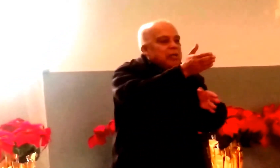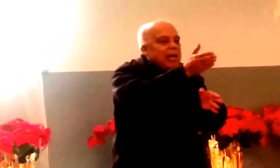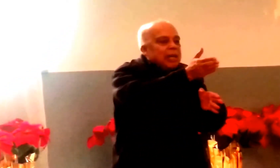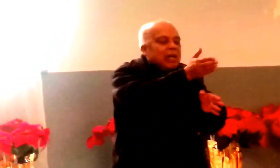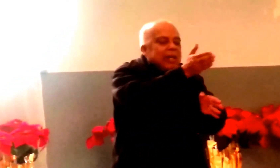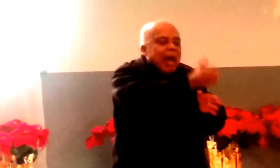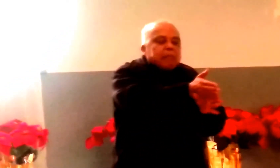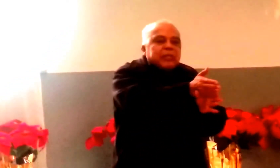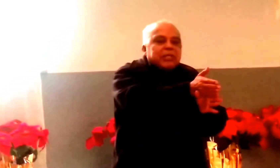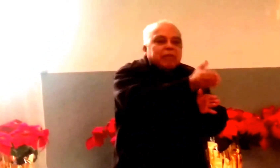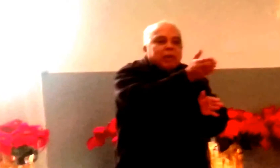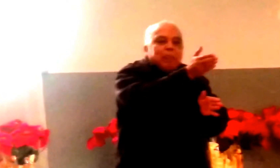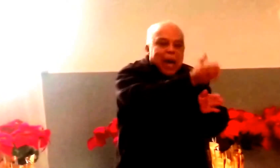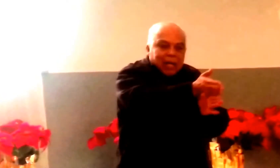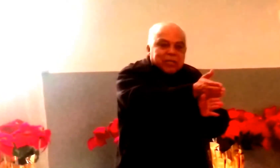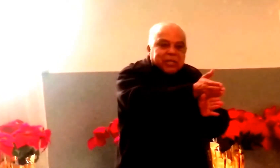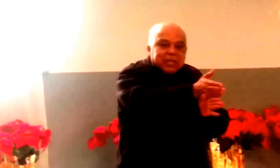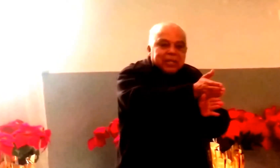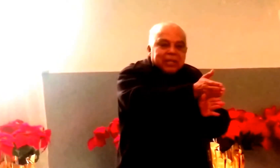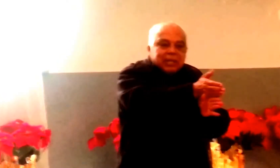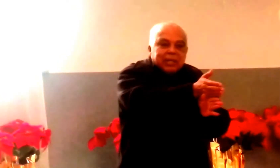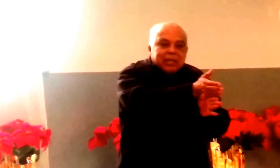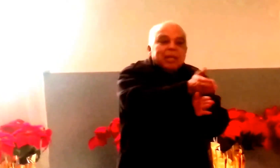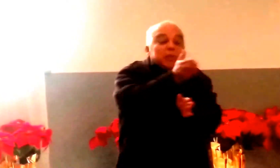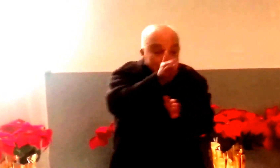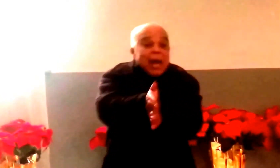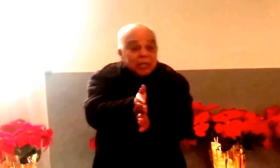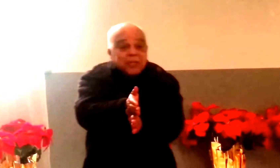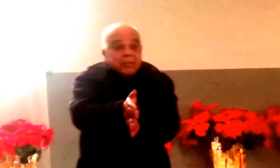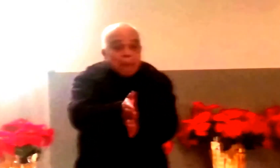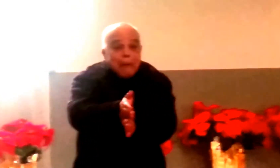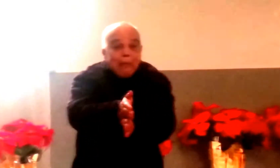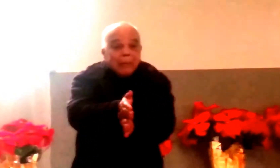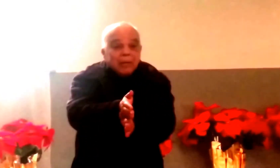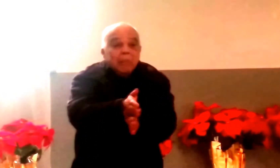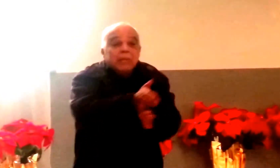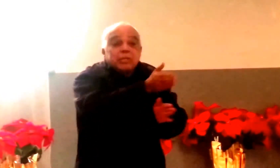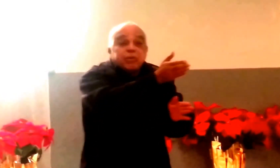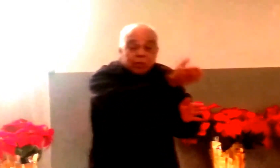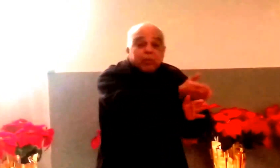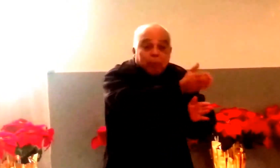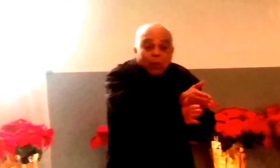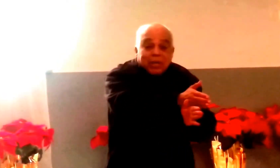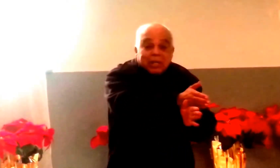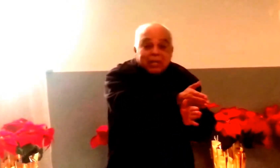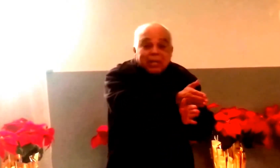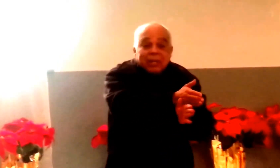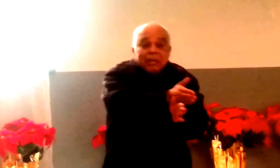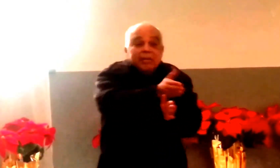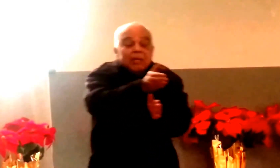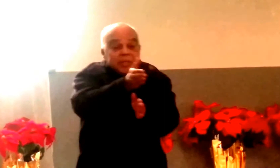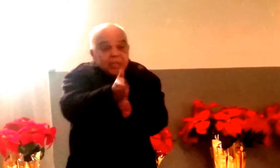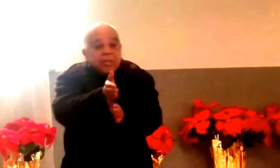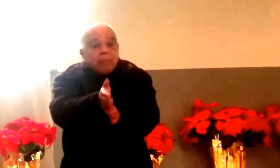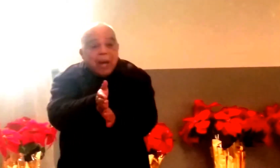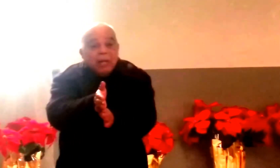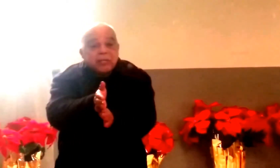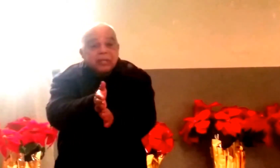absence of a policy is a policy. It means that you're supporting the existing policy.